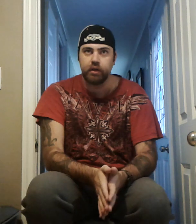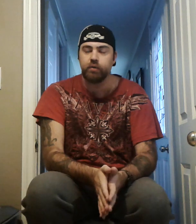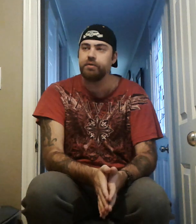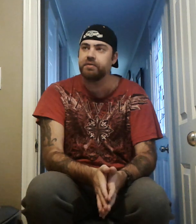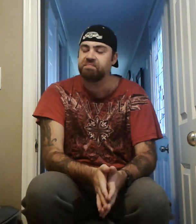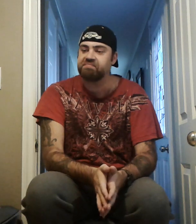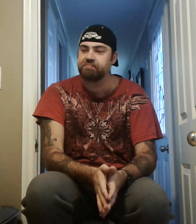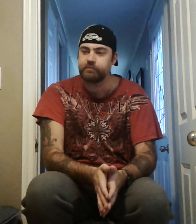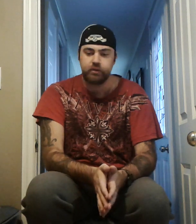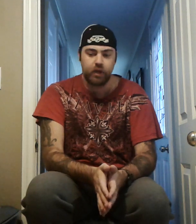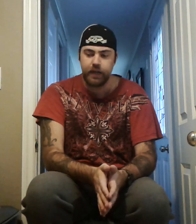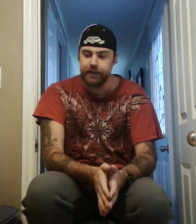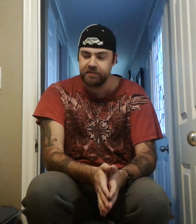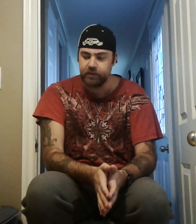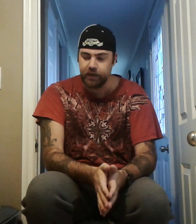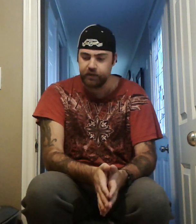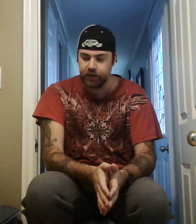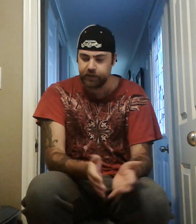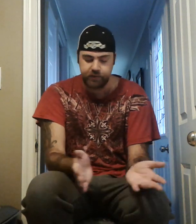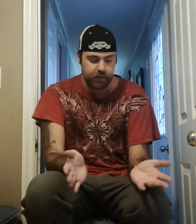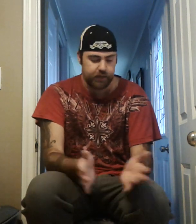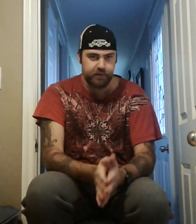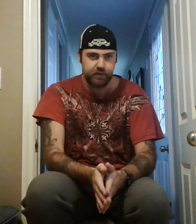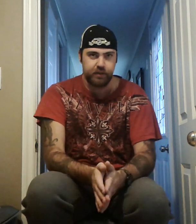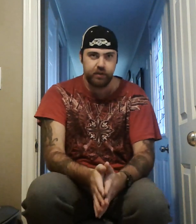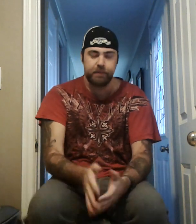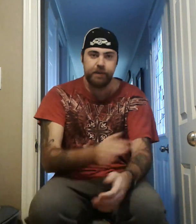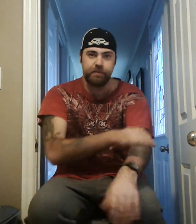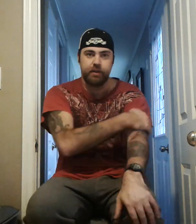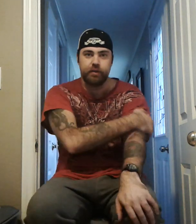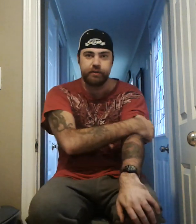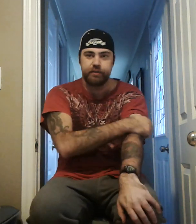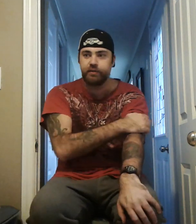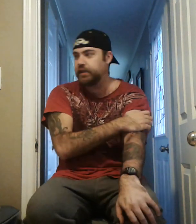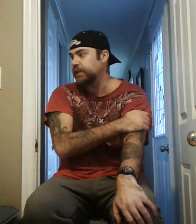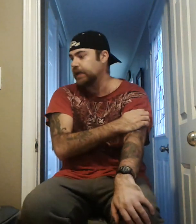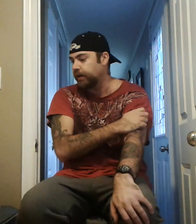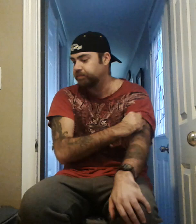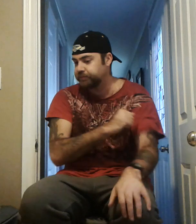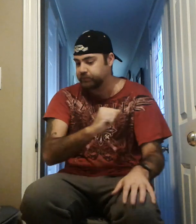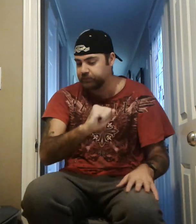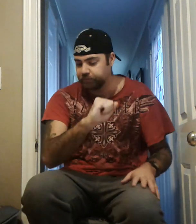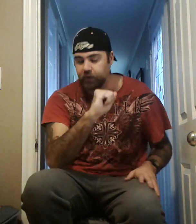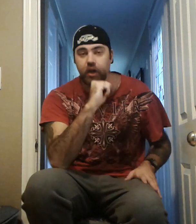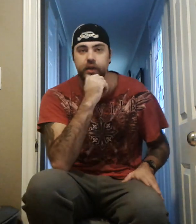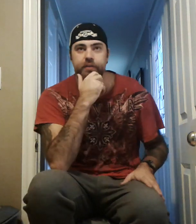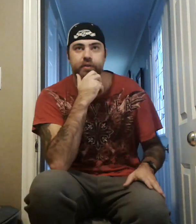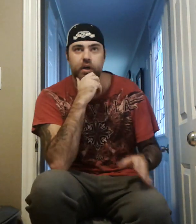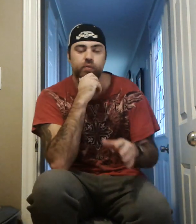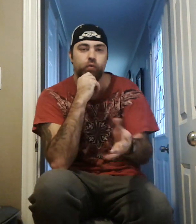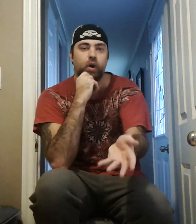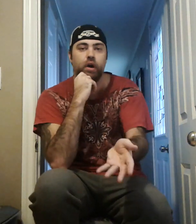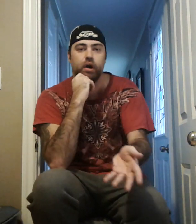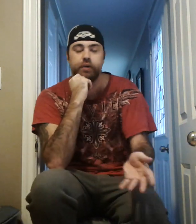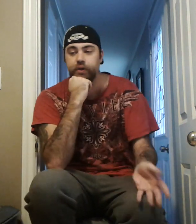you know, it was, I didn't, I do, like I said, I didn't see the pay-per-view, I've just seen the, um, highlights on Raw, and,